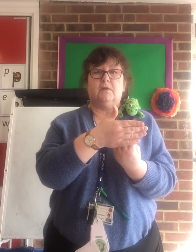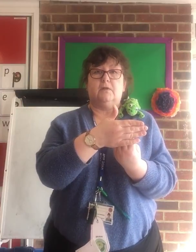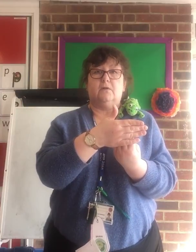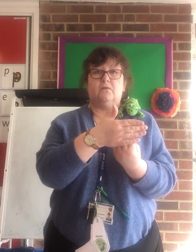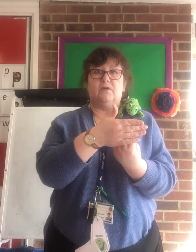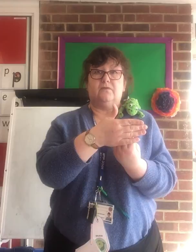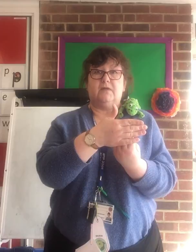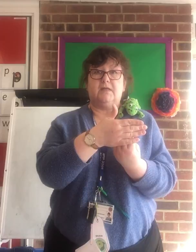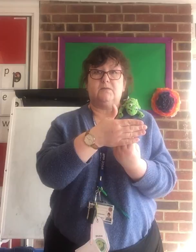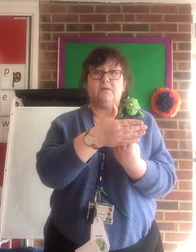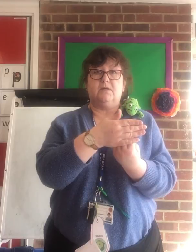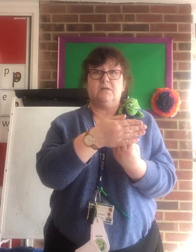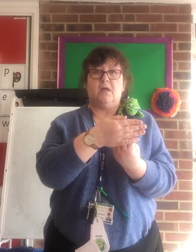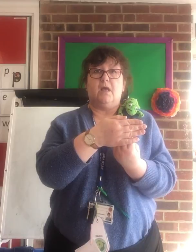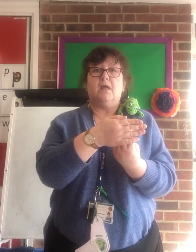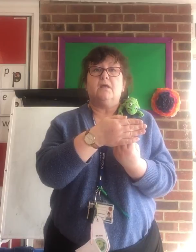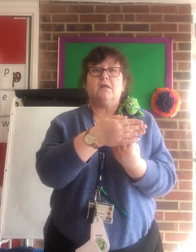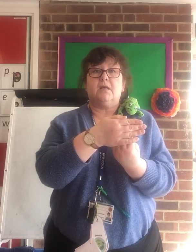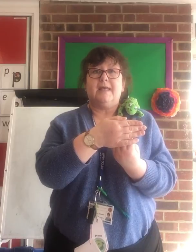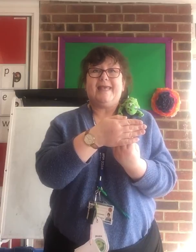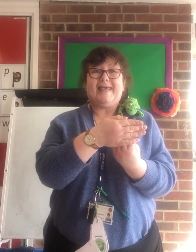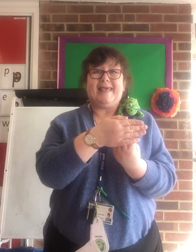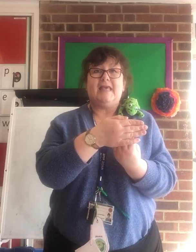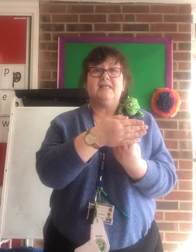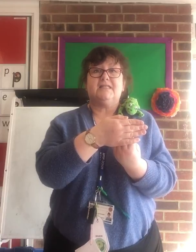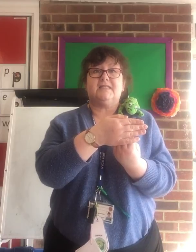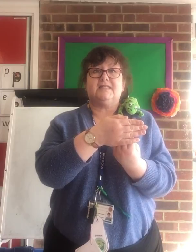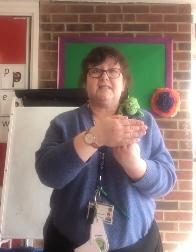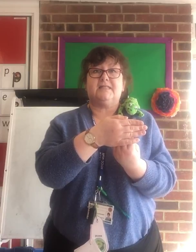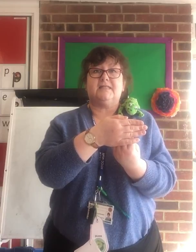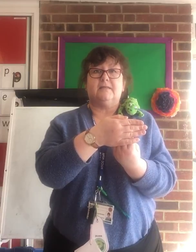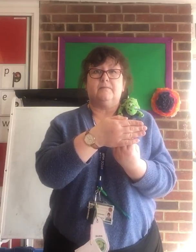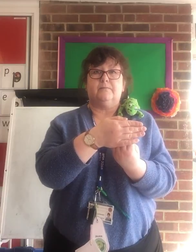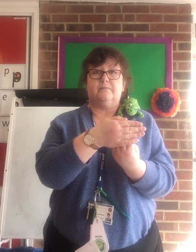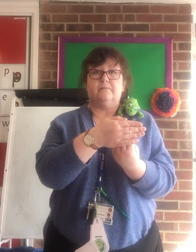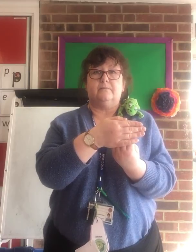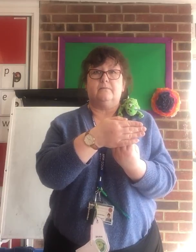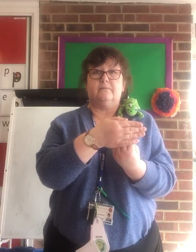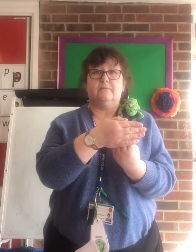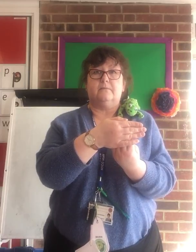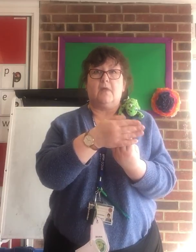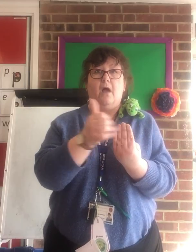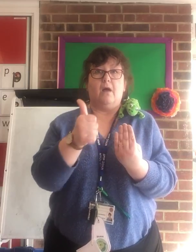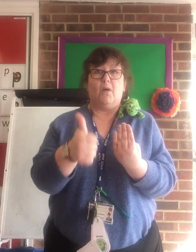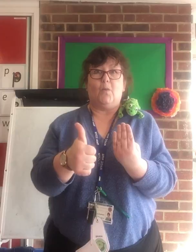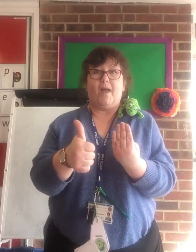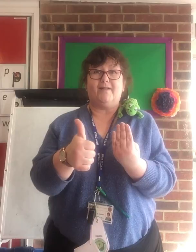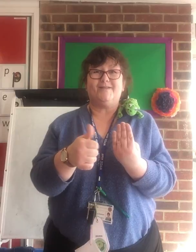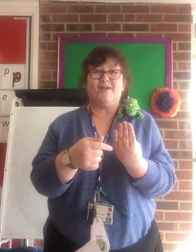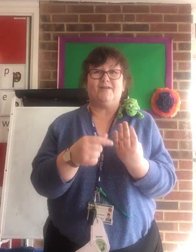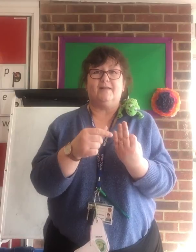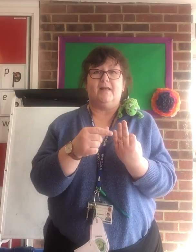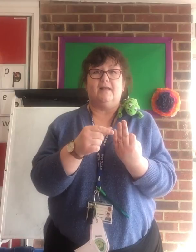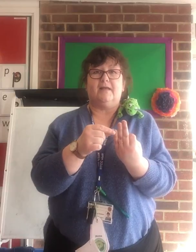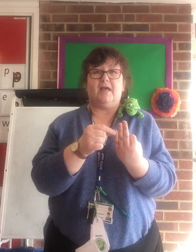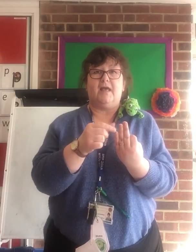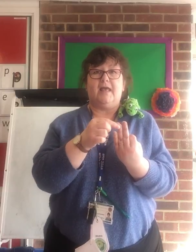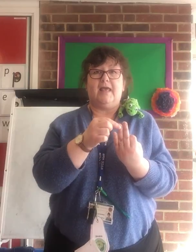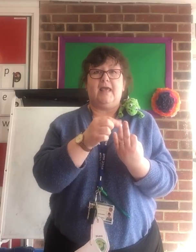Ready for the next word. K-I-S. S-A-K-I